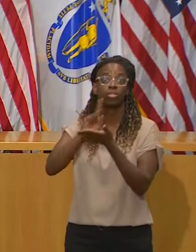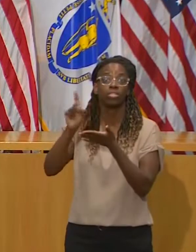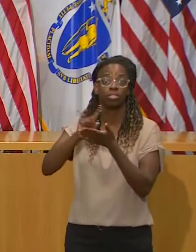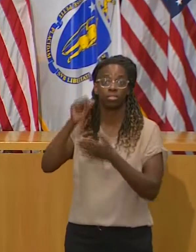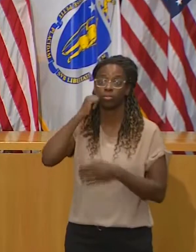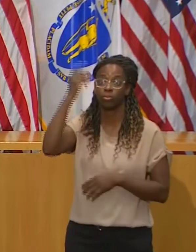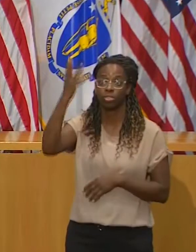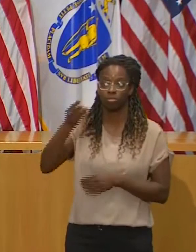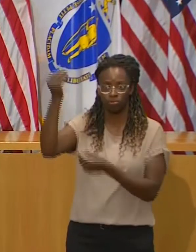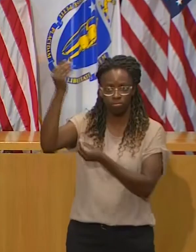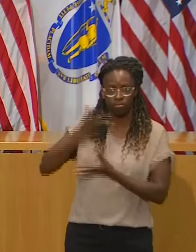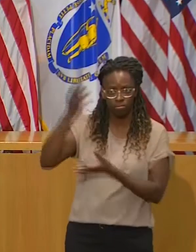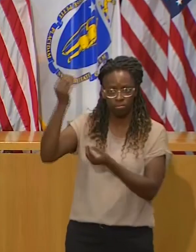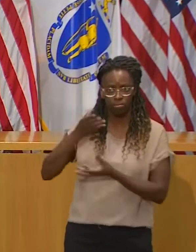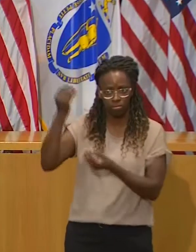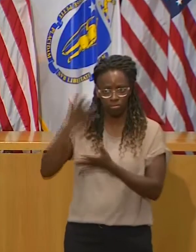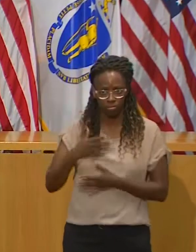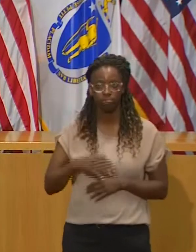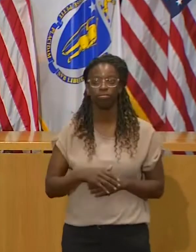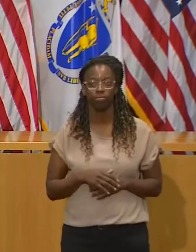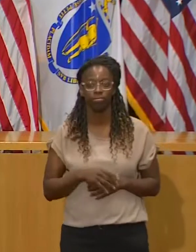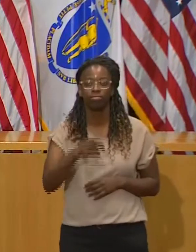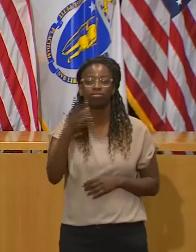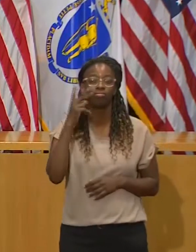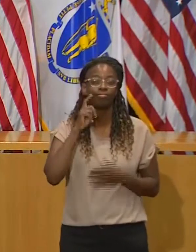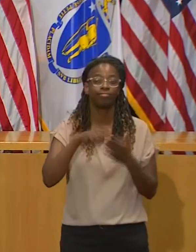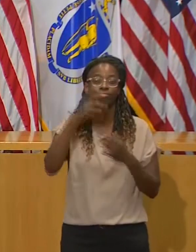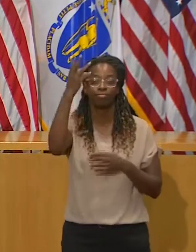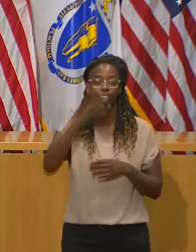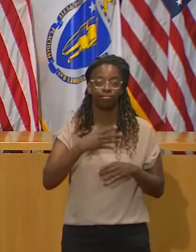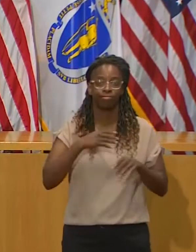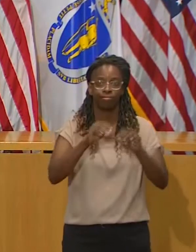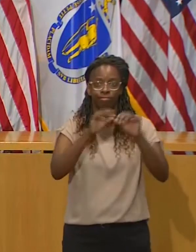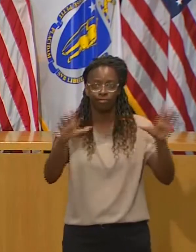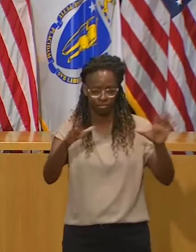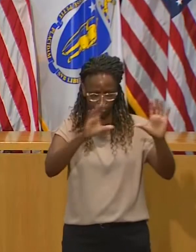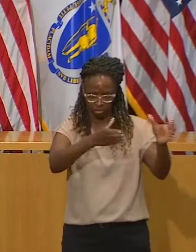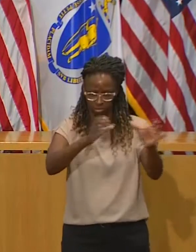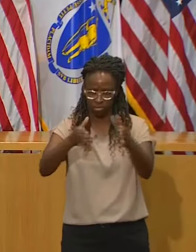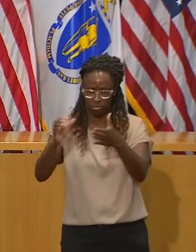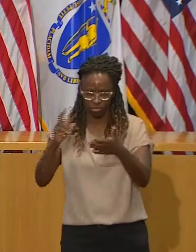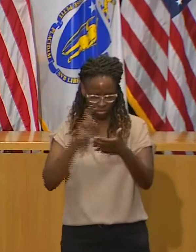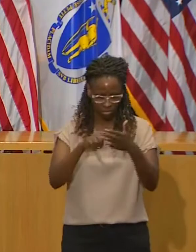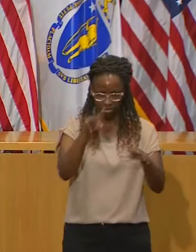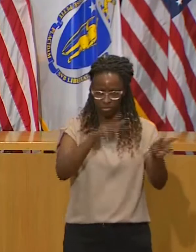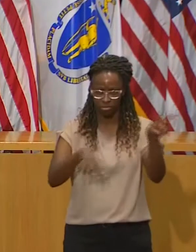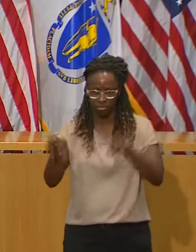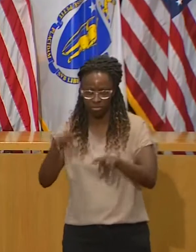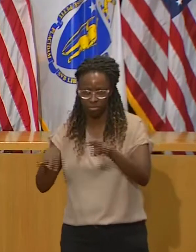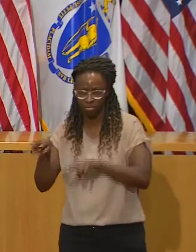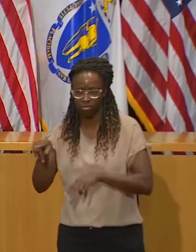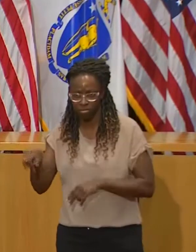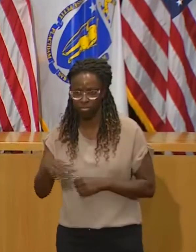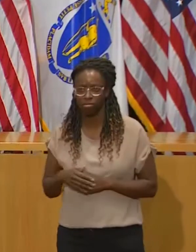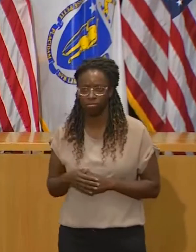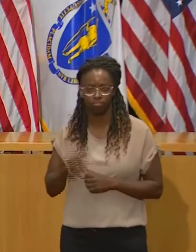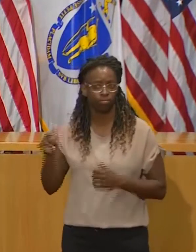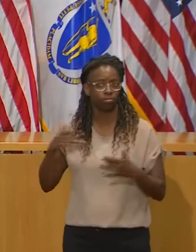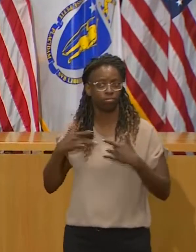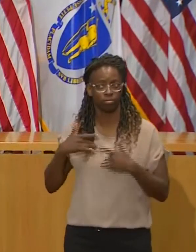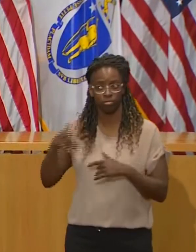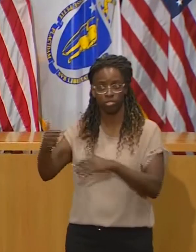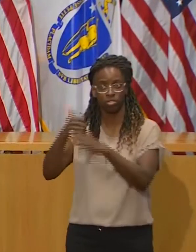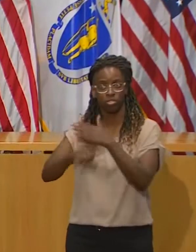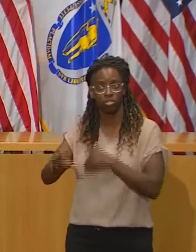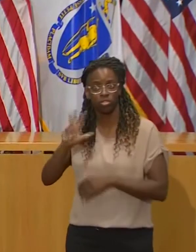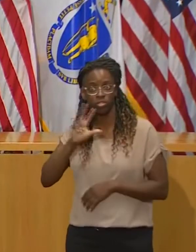What's most concerning about this data is the spike in cases for people under the age of 30. According to our most recent